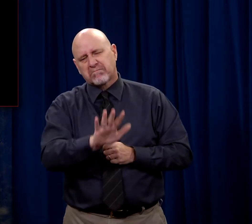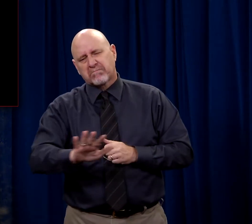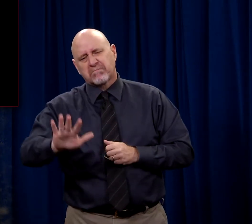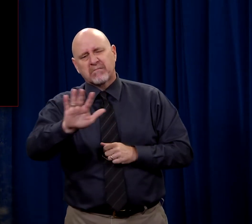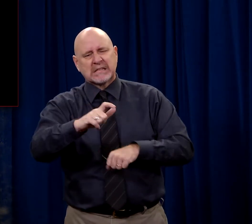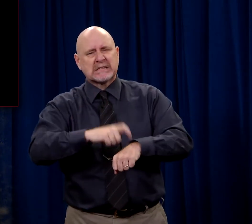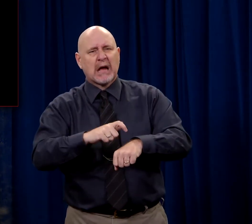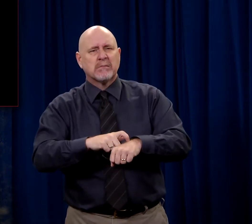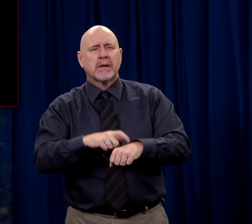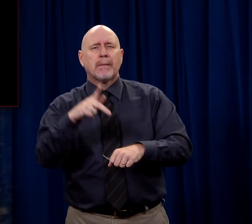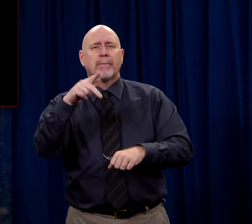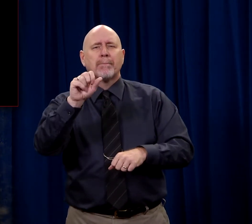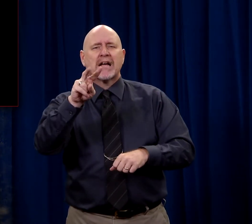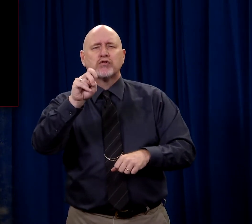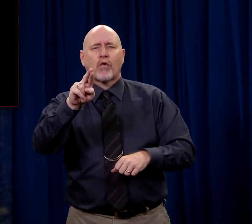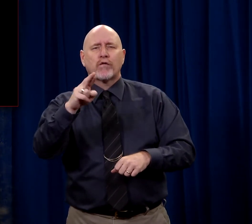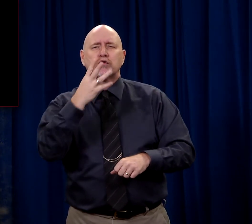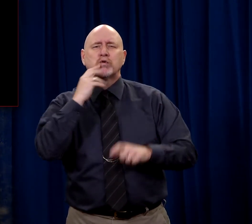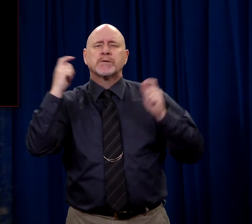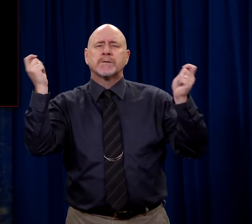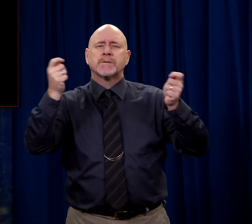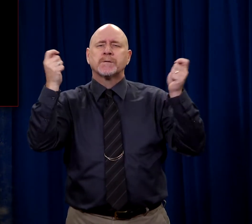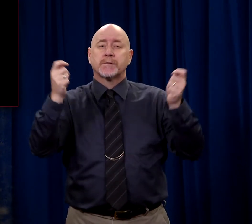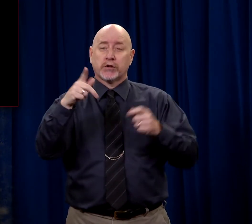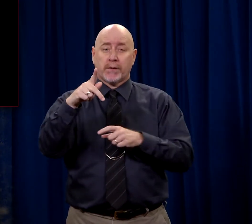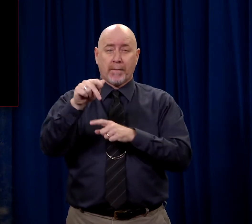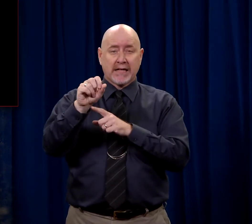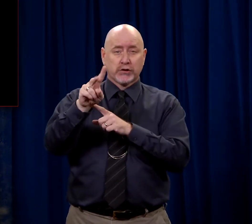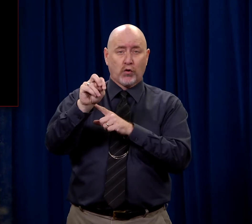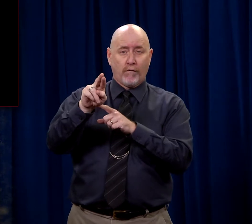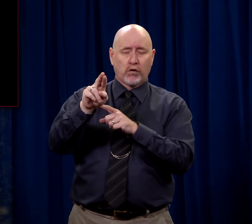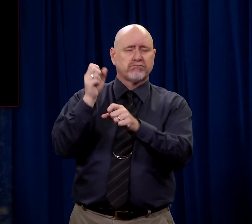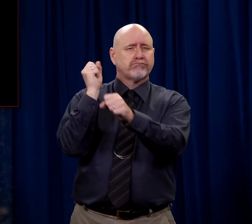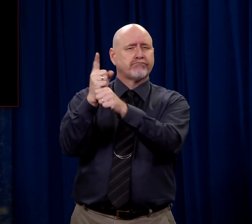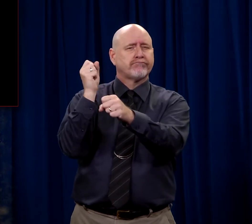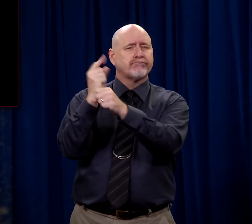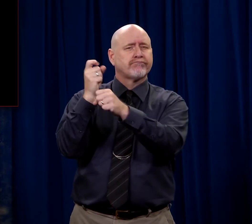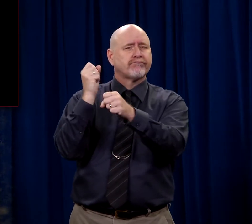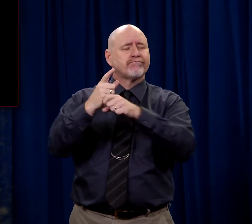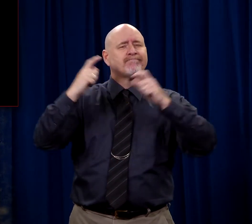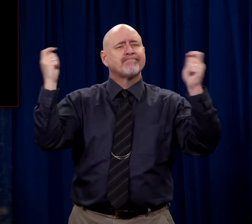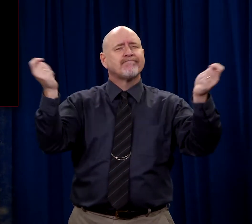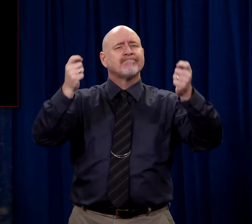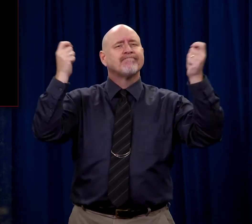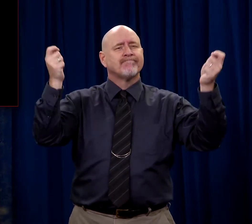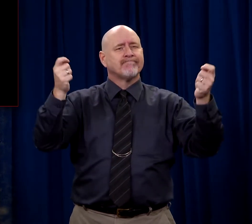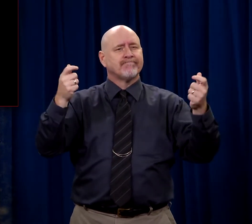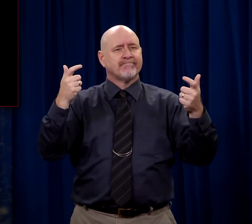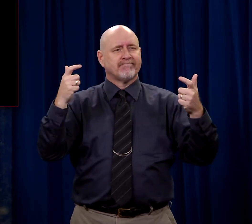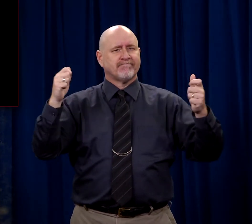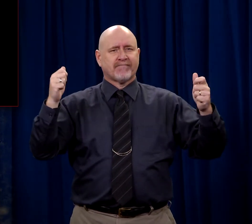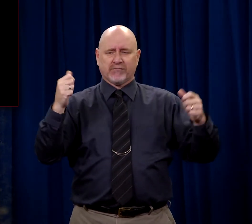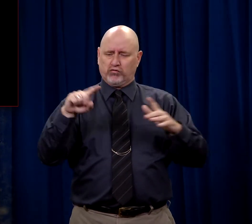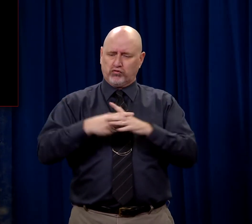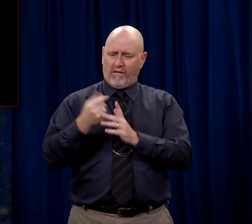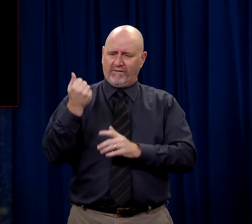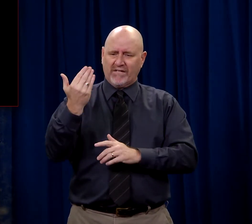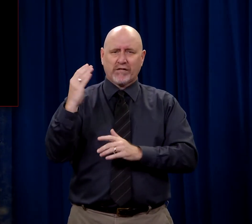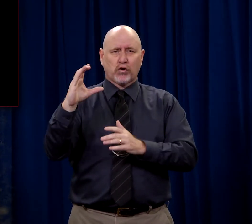It was about time for the Jewish Passover. Now this Passover annual feast was something begun 1500 years